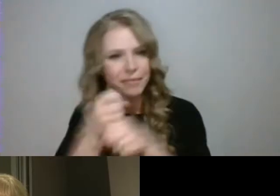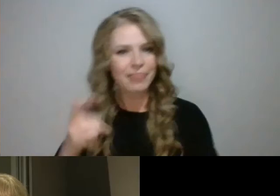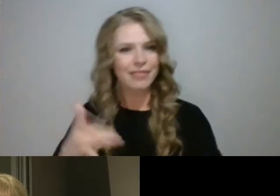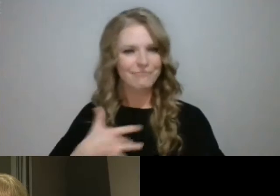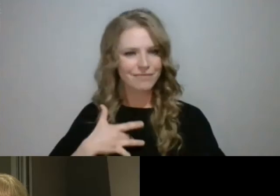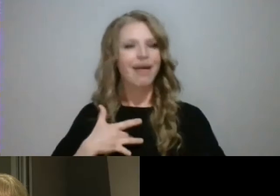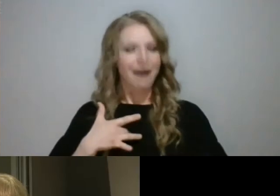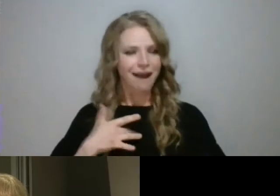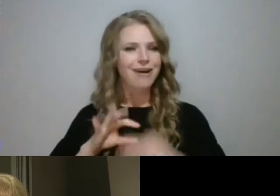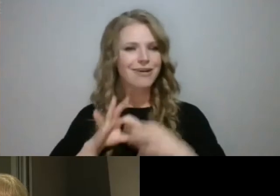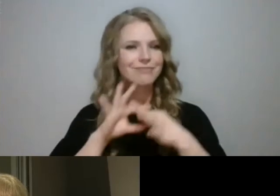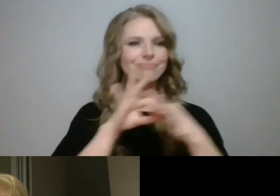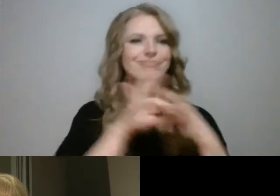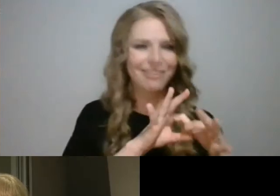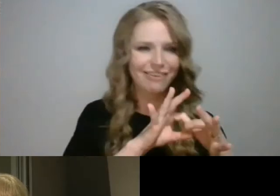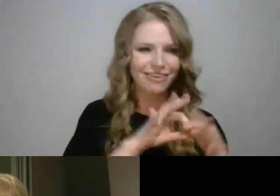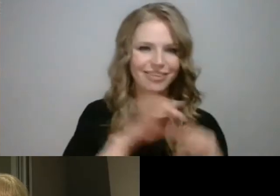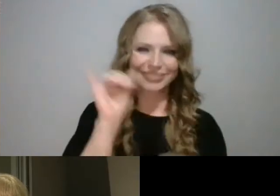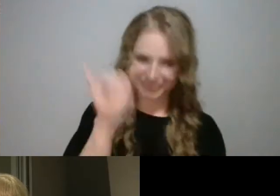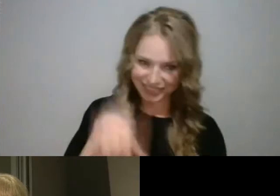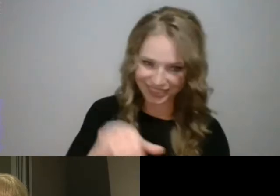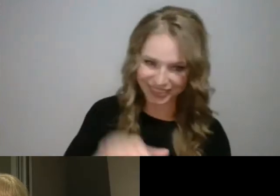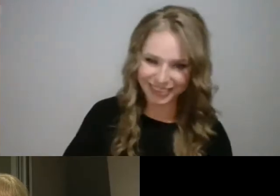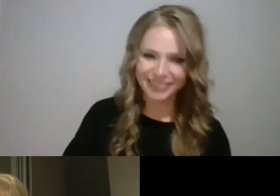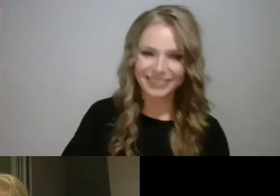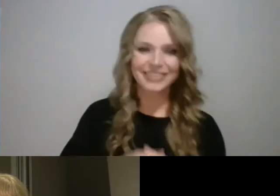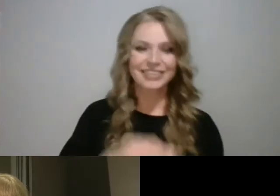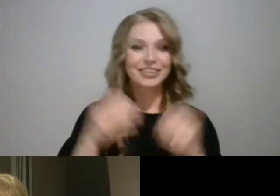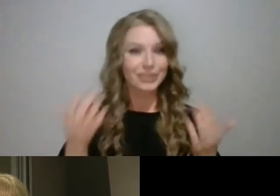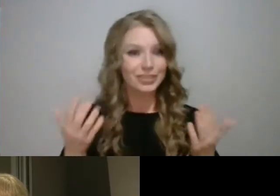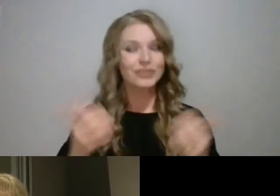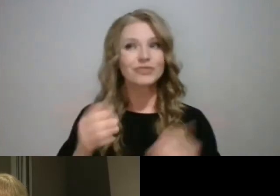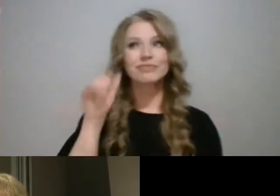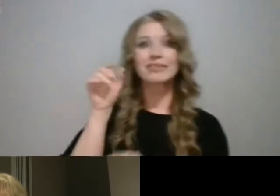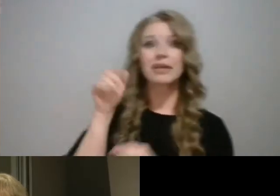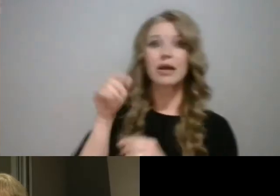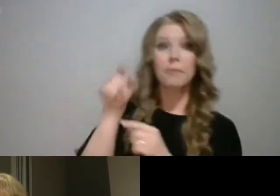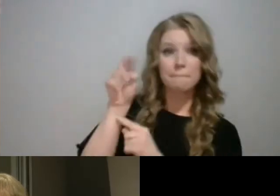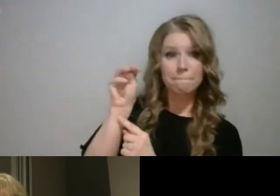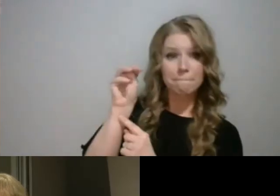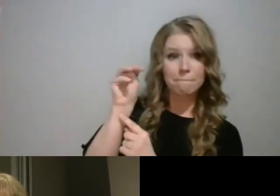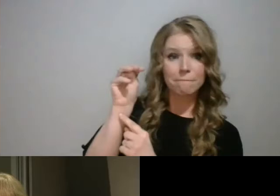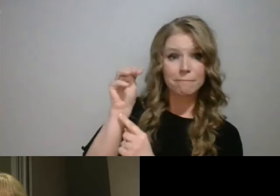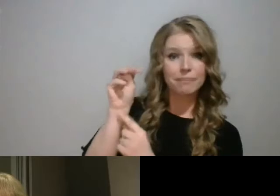You know, it's just important that they have access to information so they feel that they too belong.